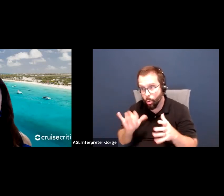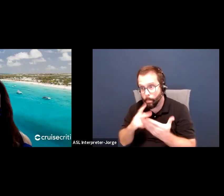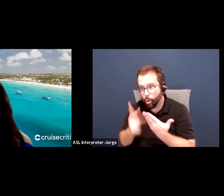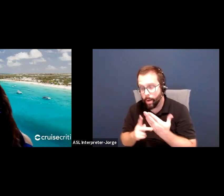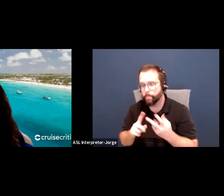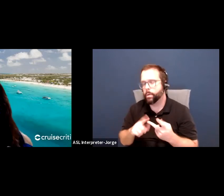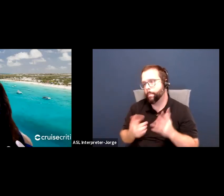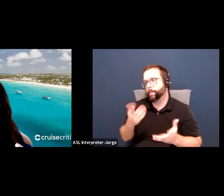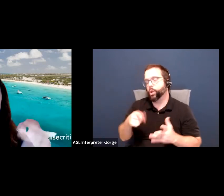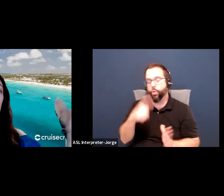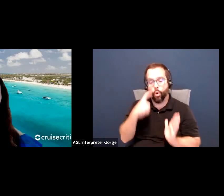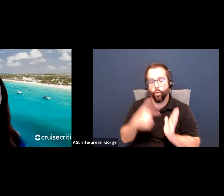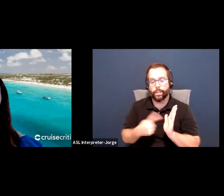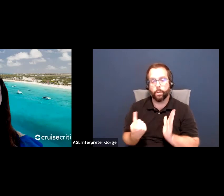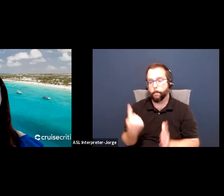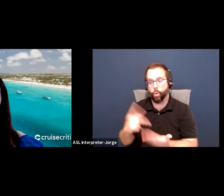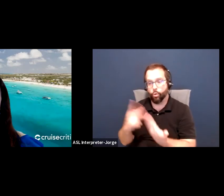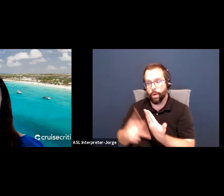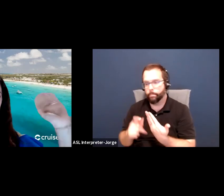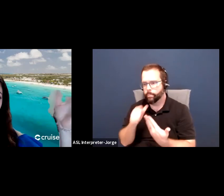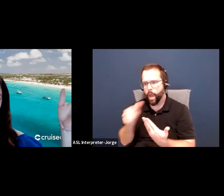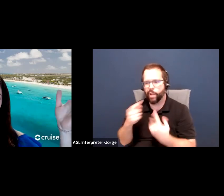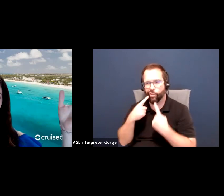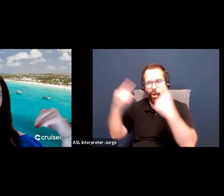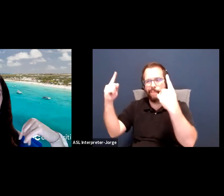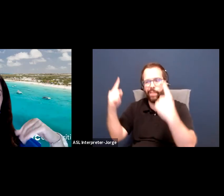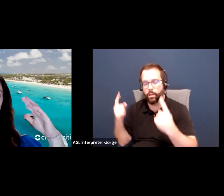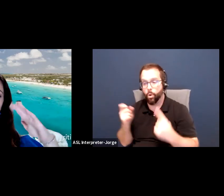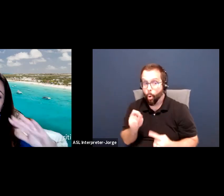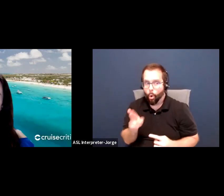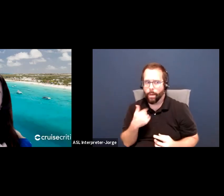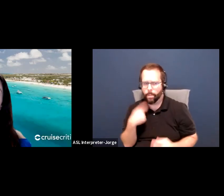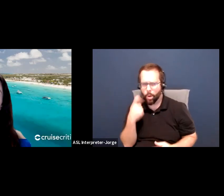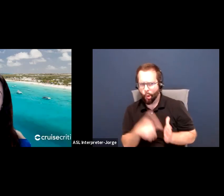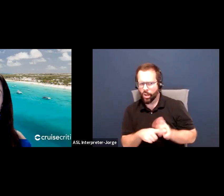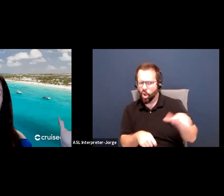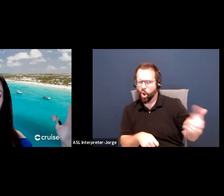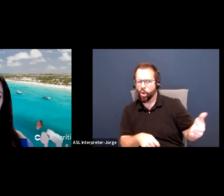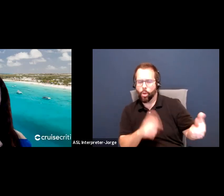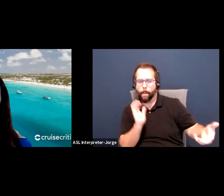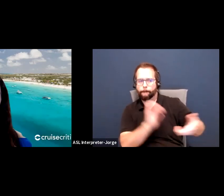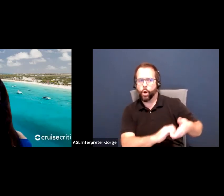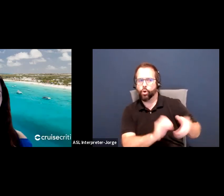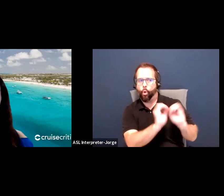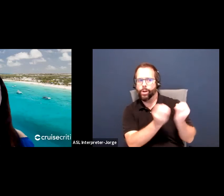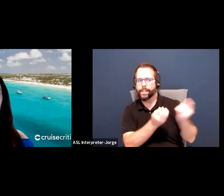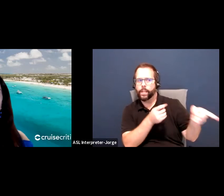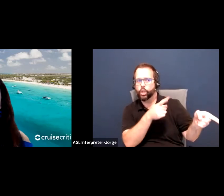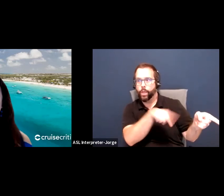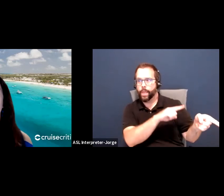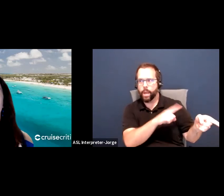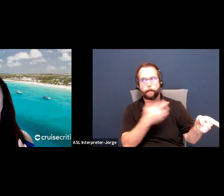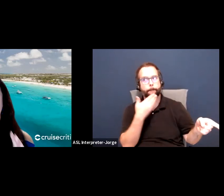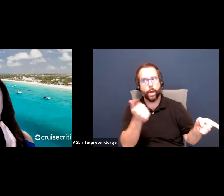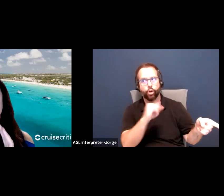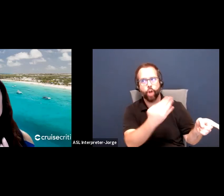thriving. Or there's some partner organization that does it better. And so you're going to funnel people there, you know, through INR.